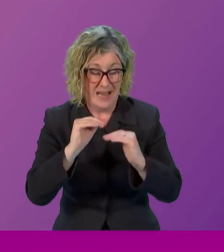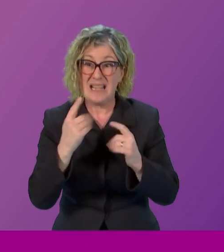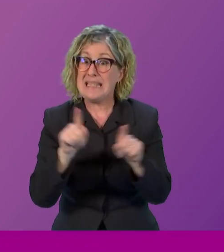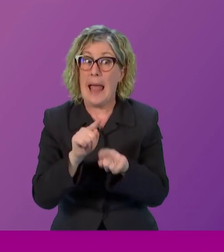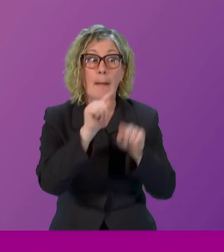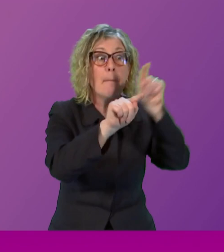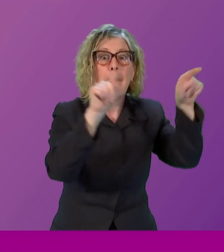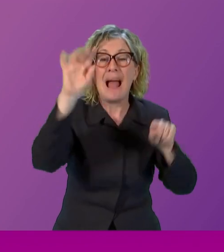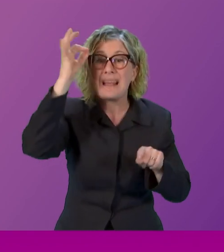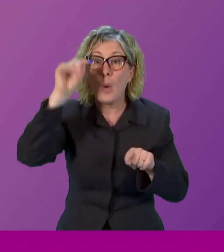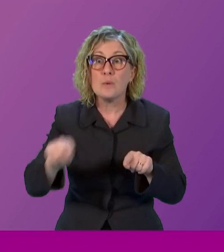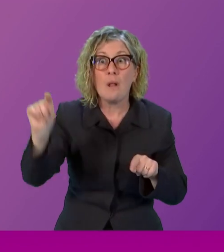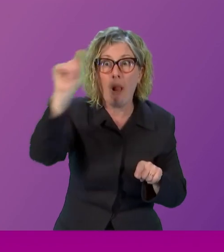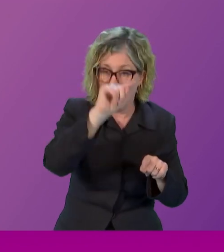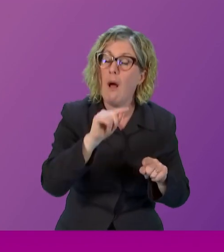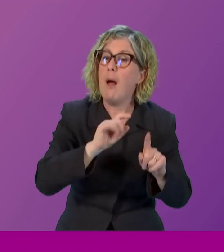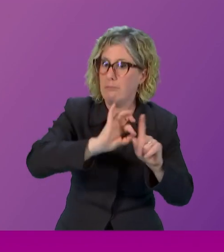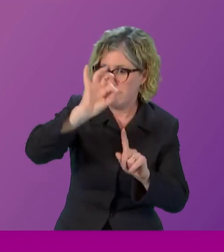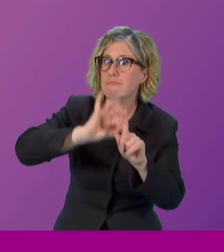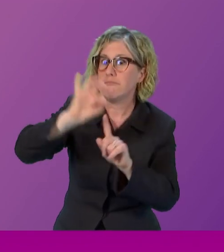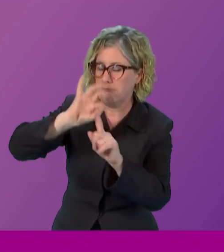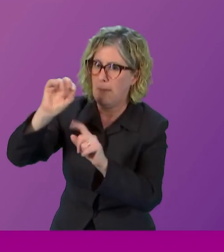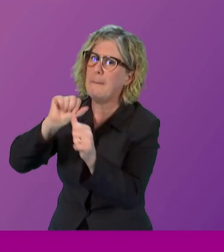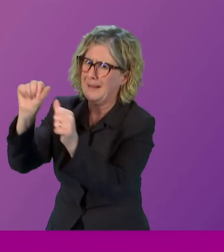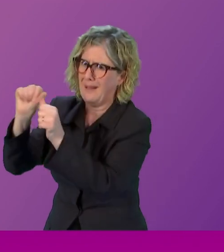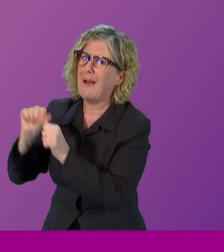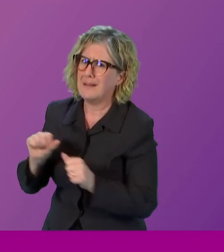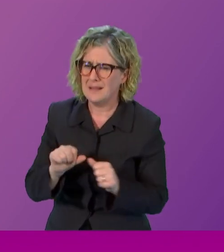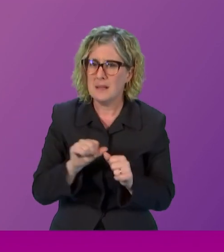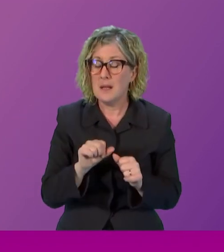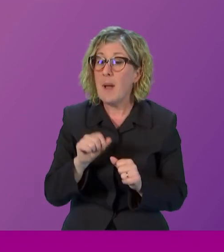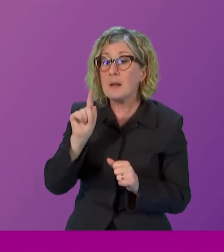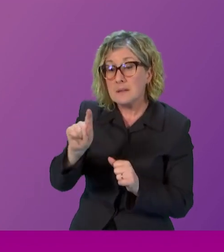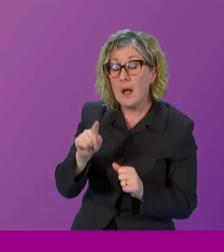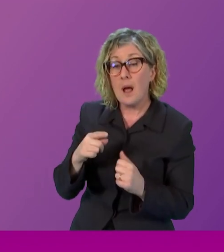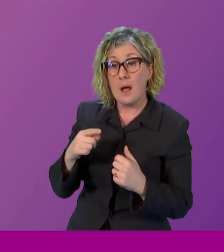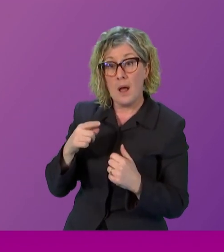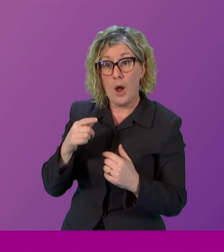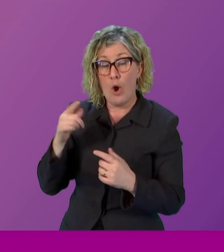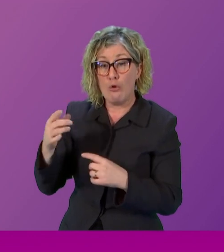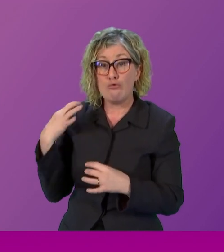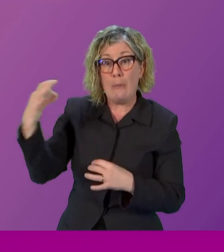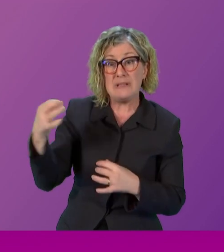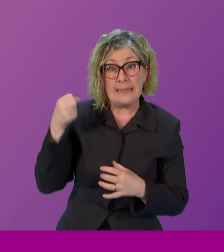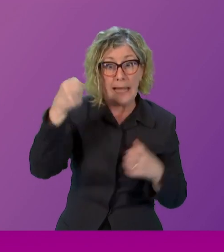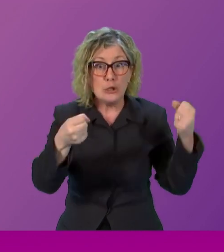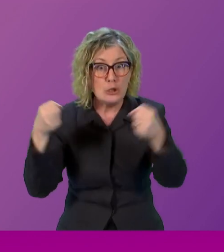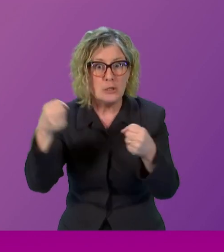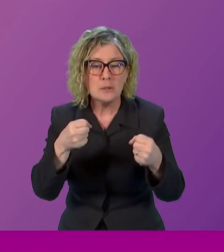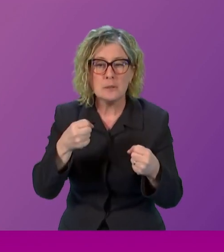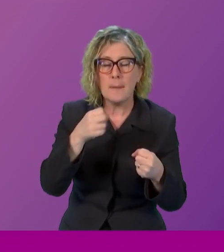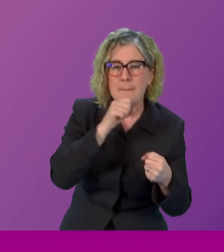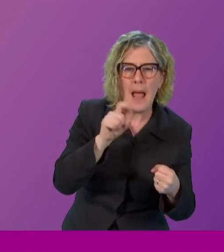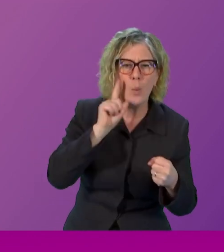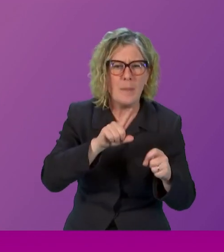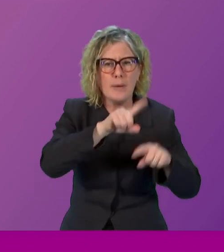progress so these increases in representation they don't guarantee better policies and better politics but they